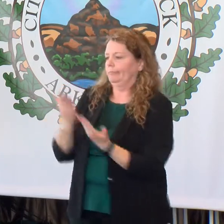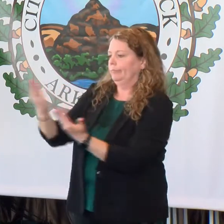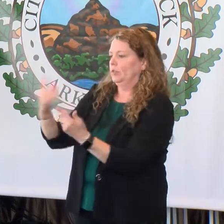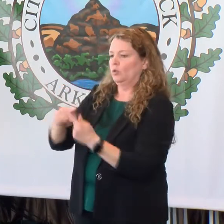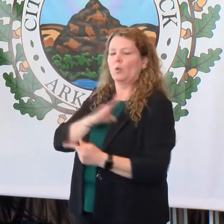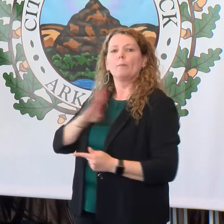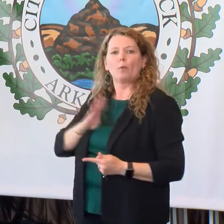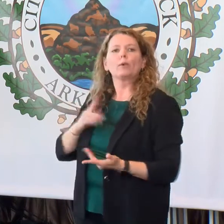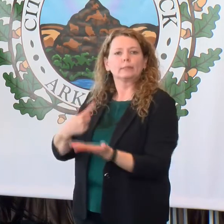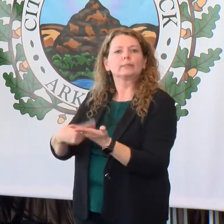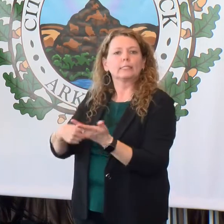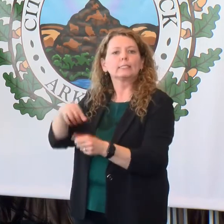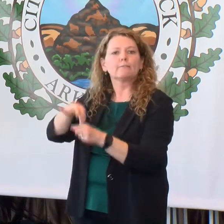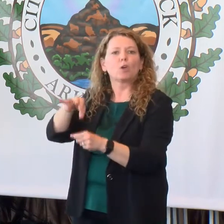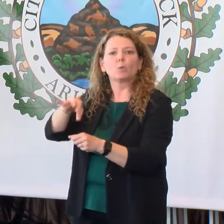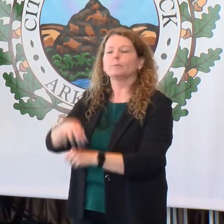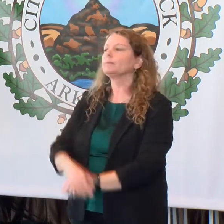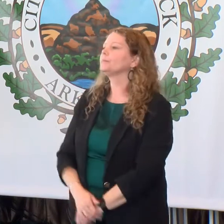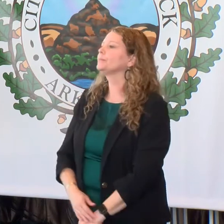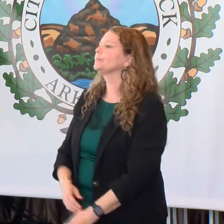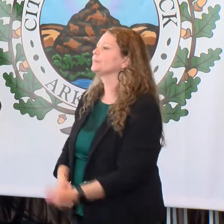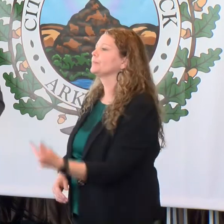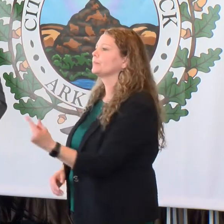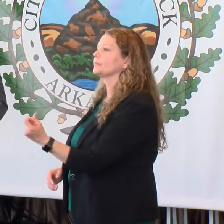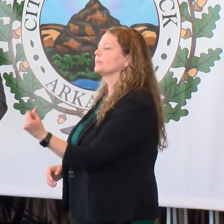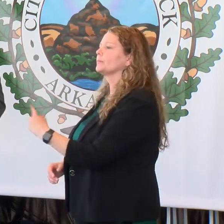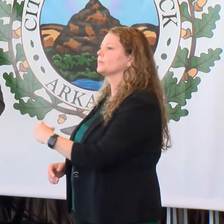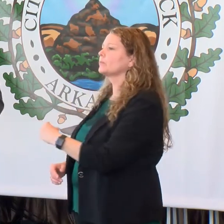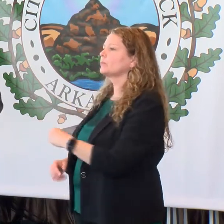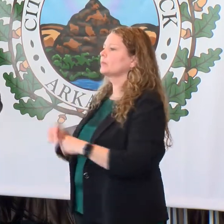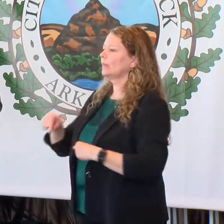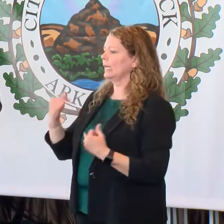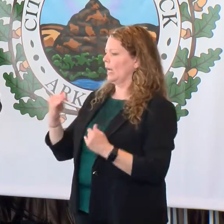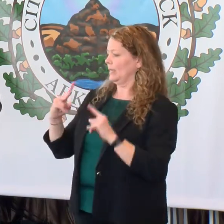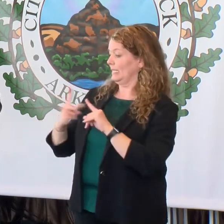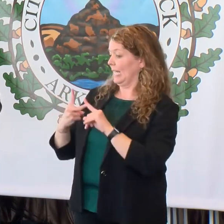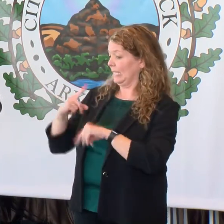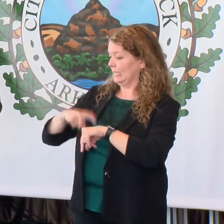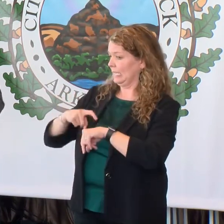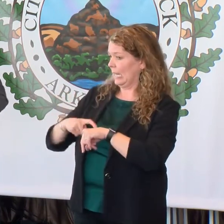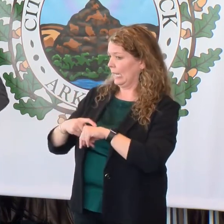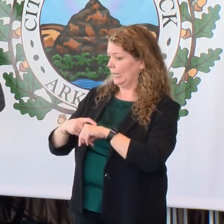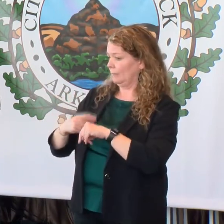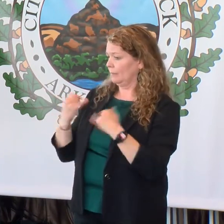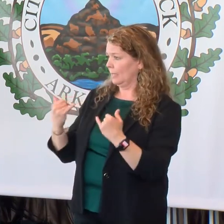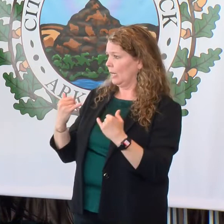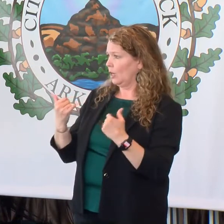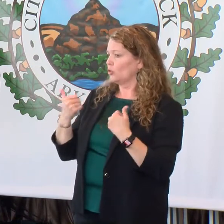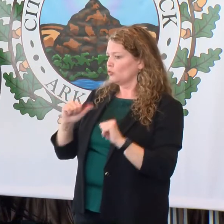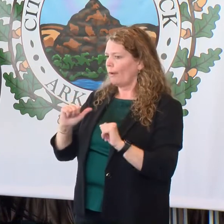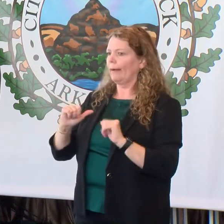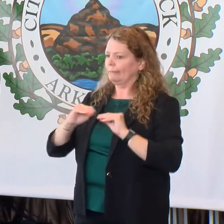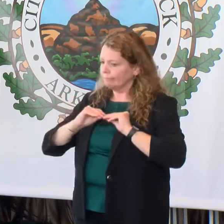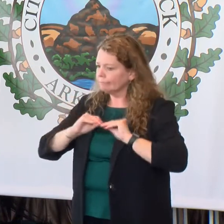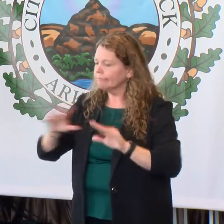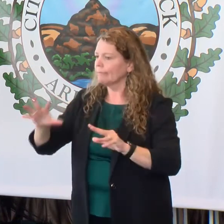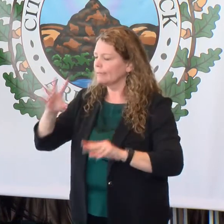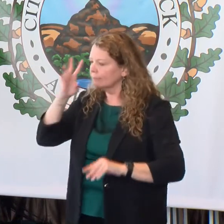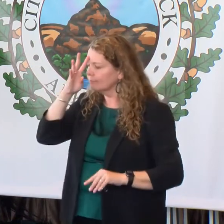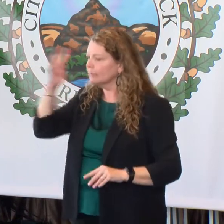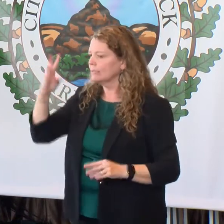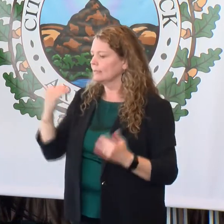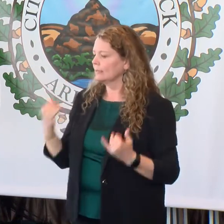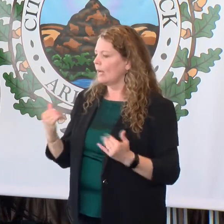and vote on. If I'm not mistaken, this is your second time trying to at least play out this initiative. Are you hoping that,